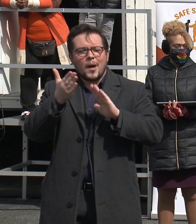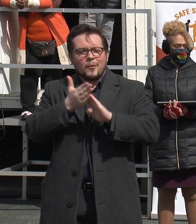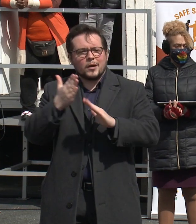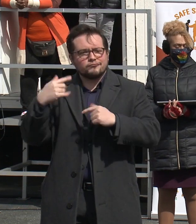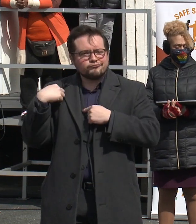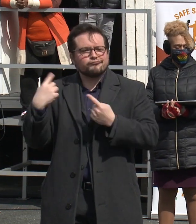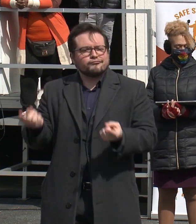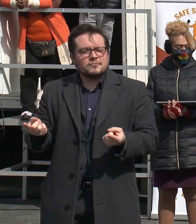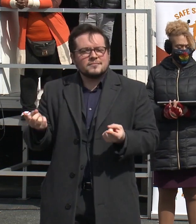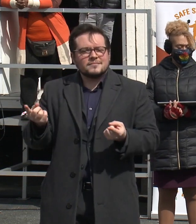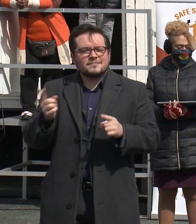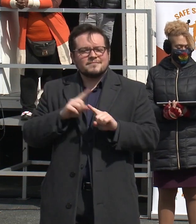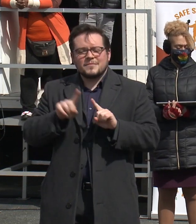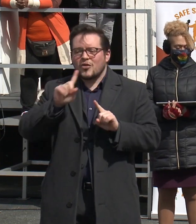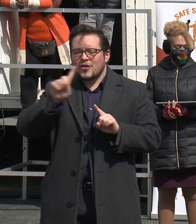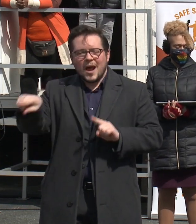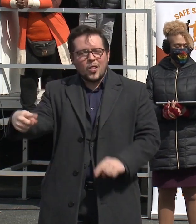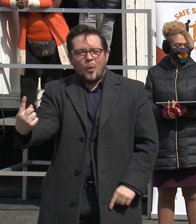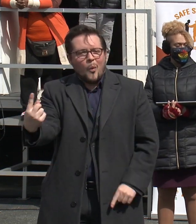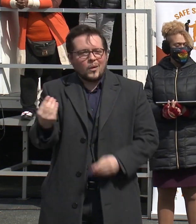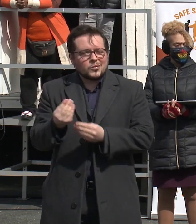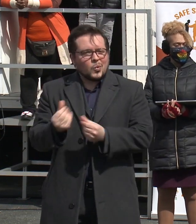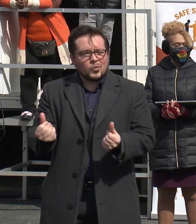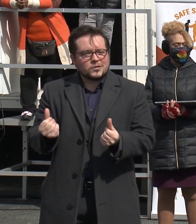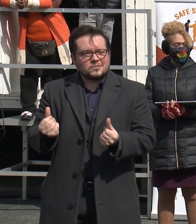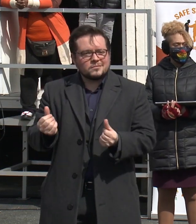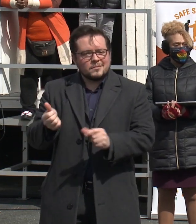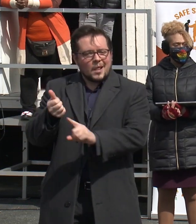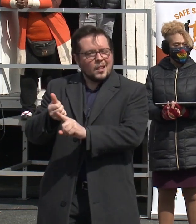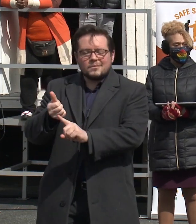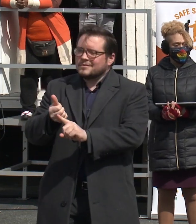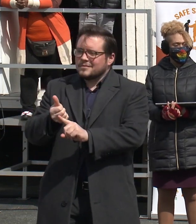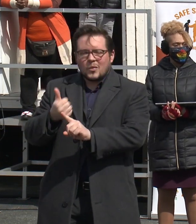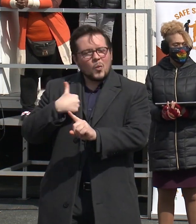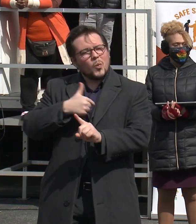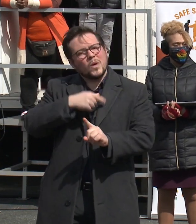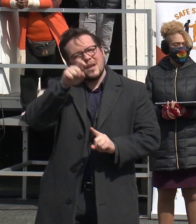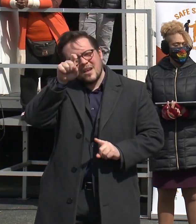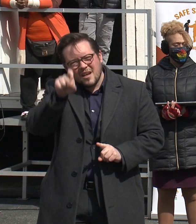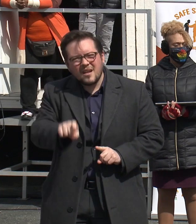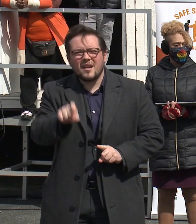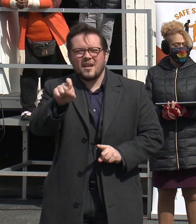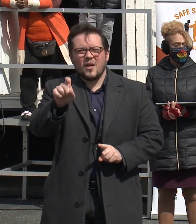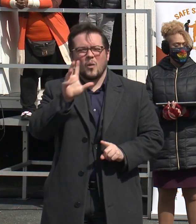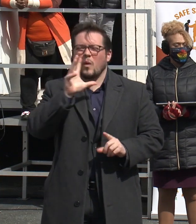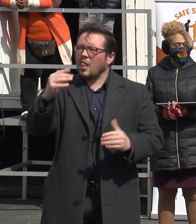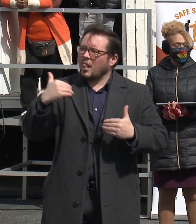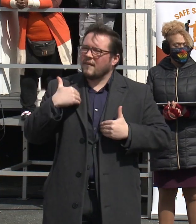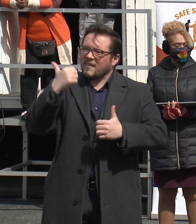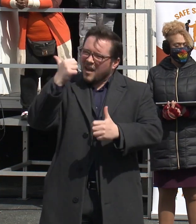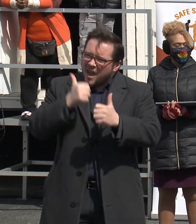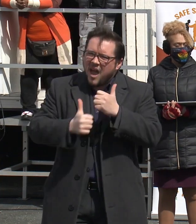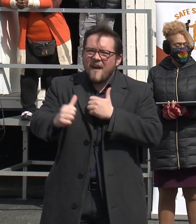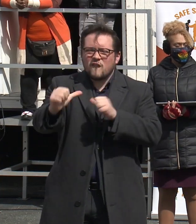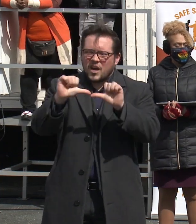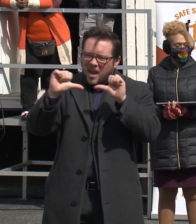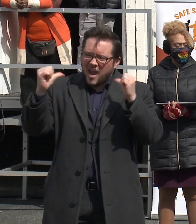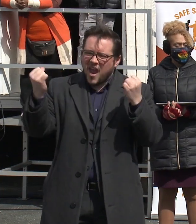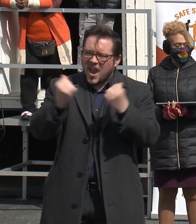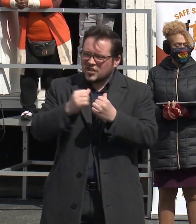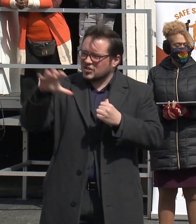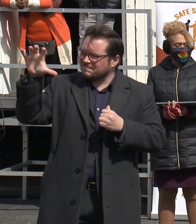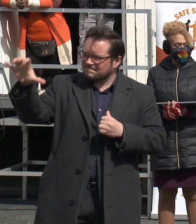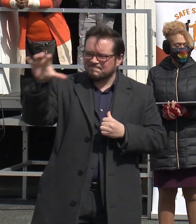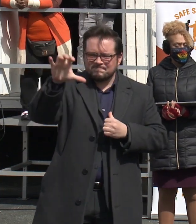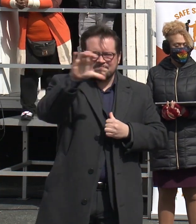lifetime. But they are not the sole solution. We need and we will have every single city agency across our